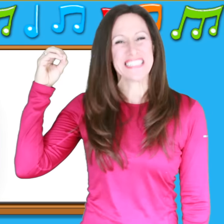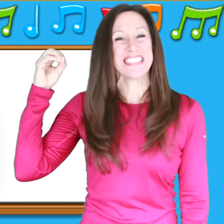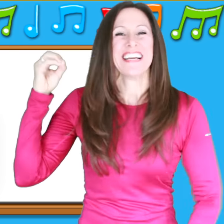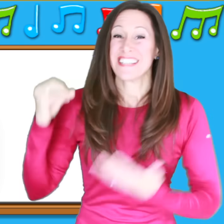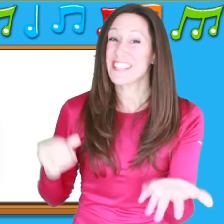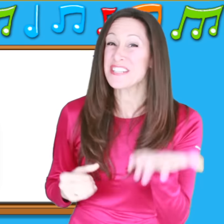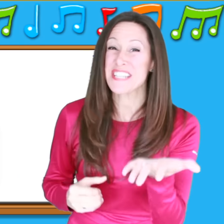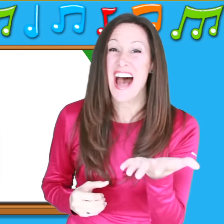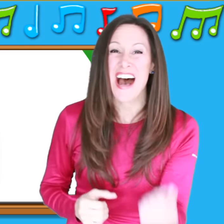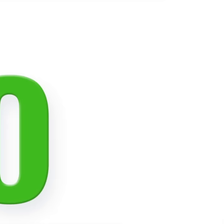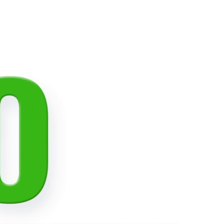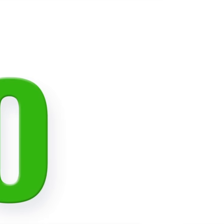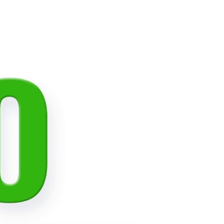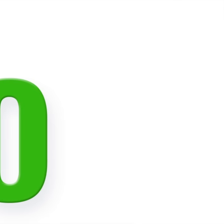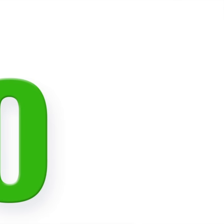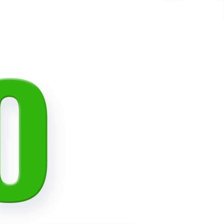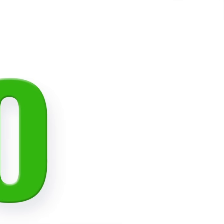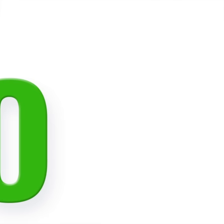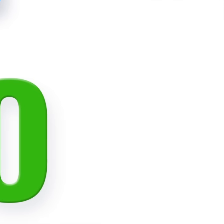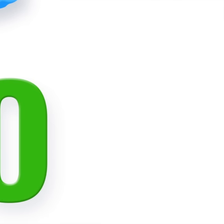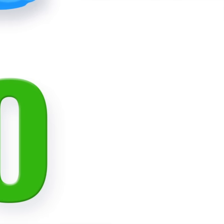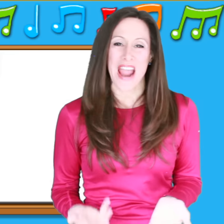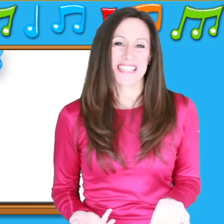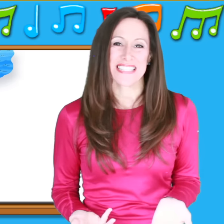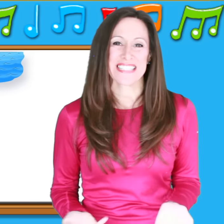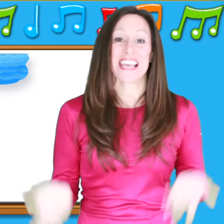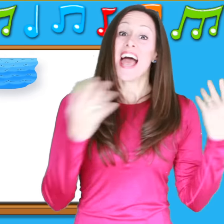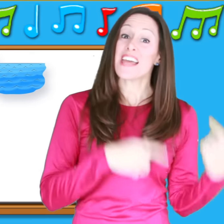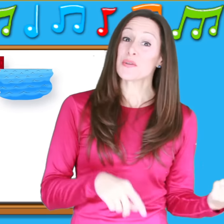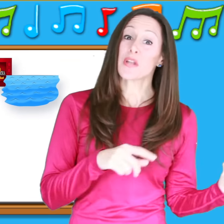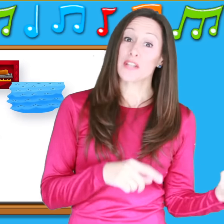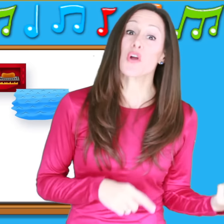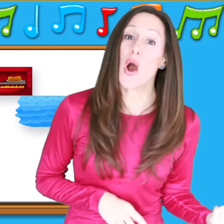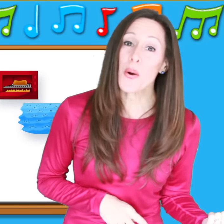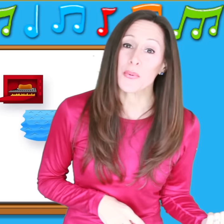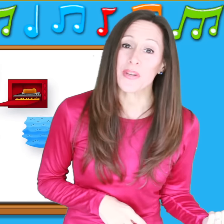Good job! Now you practice and do it on your own.